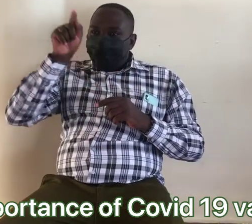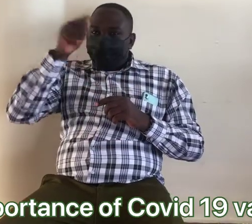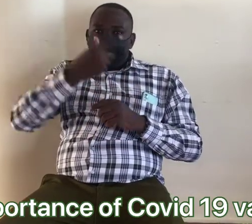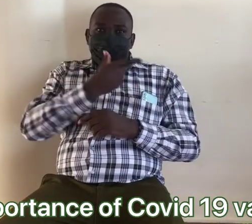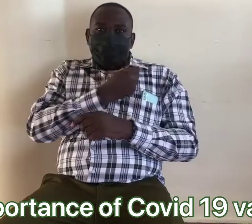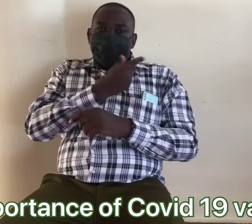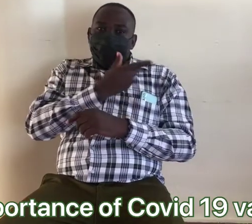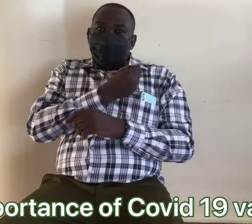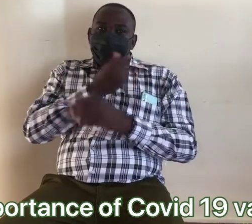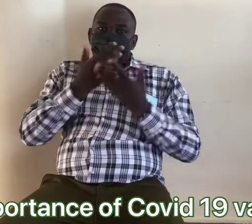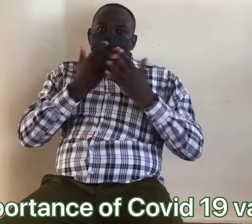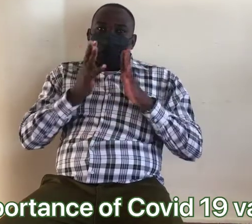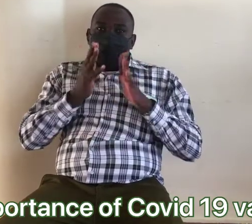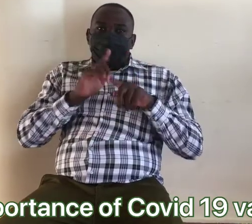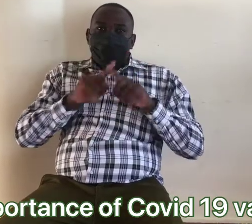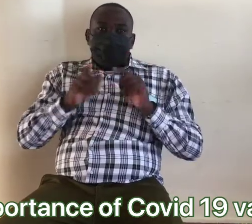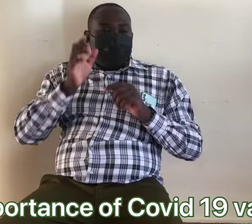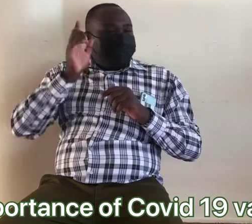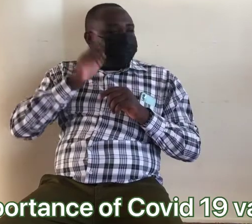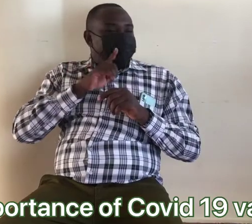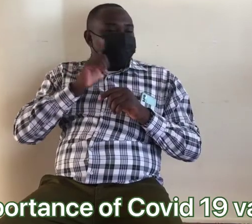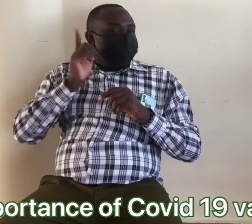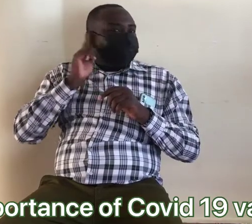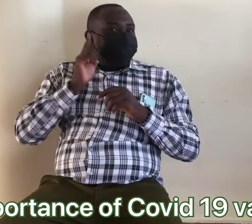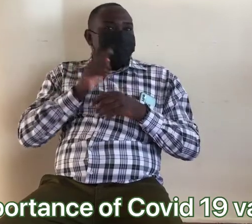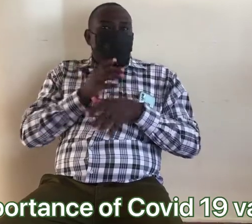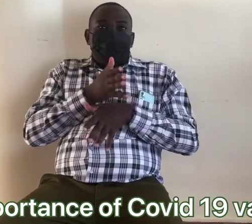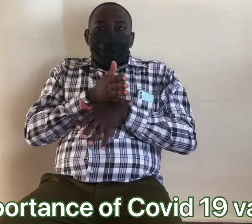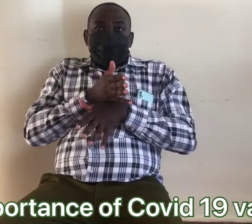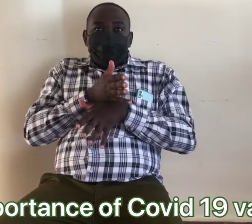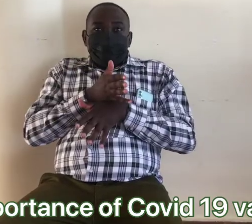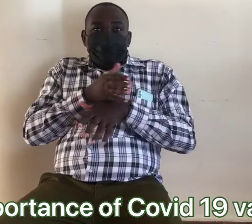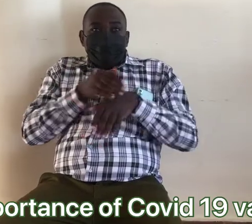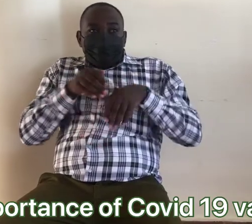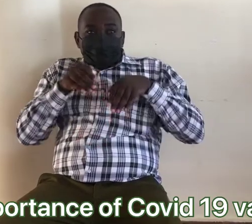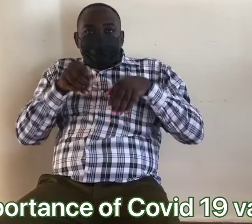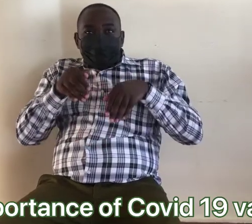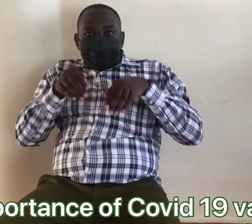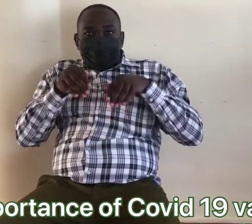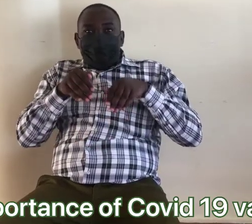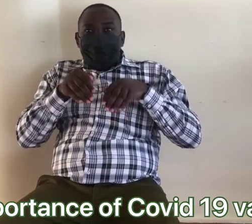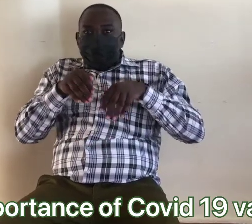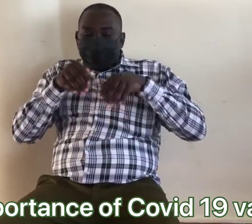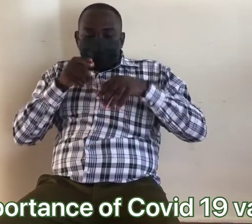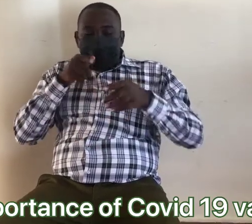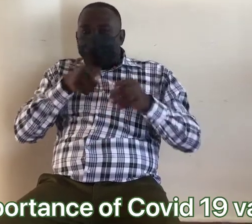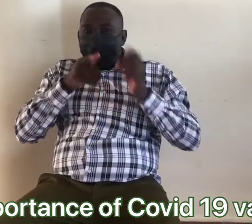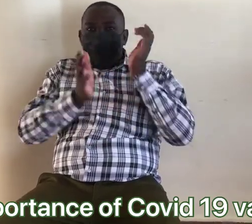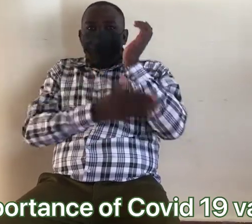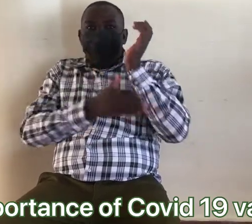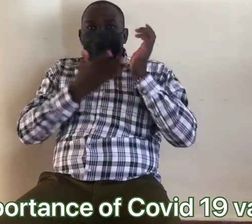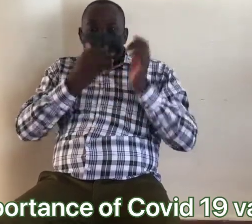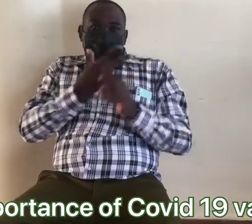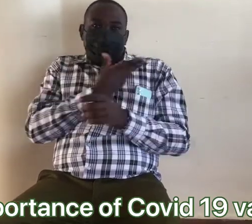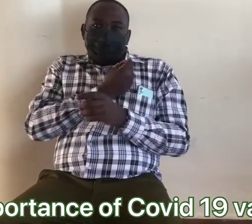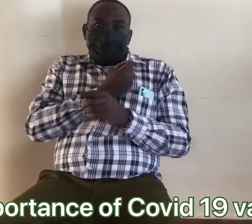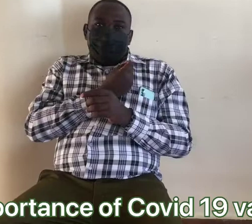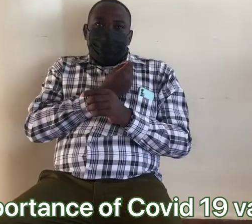In Kenya, deaf people always wait for too long.